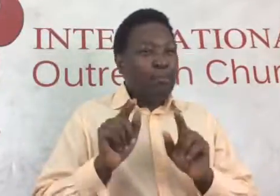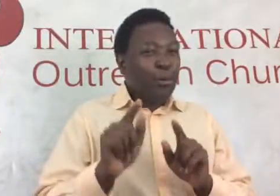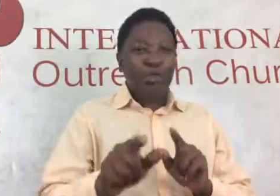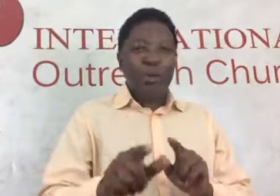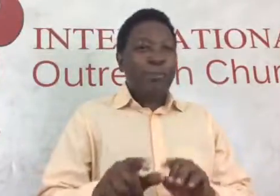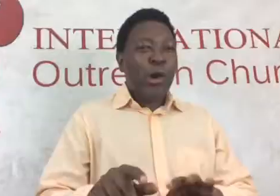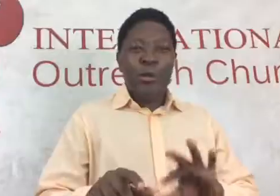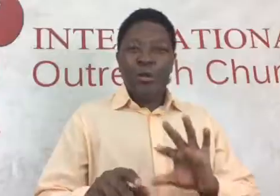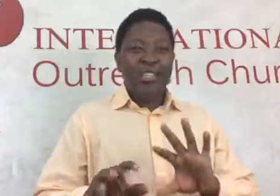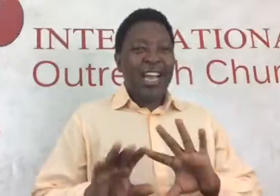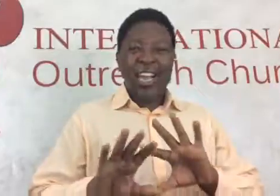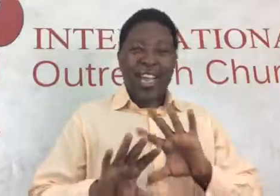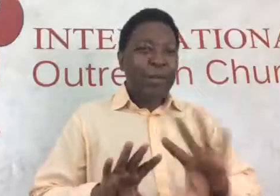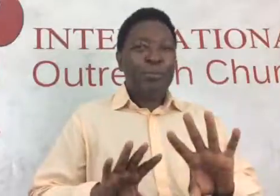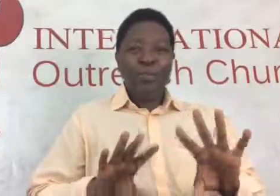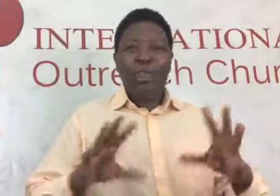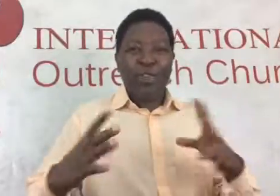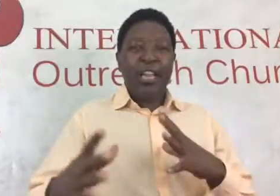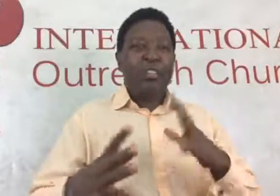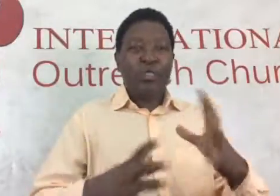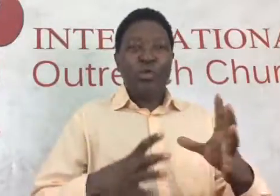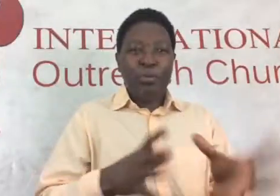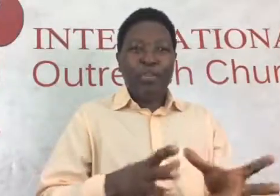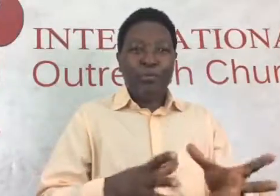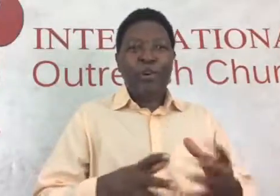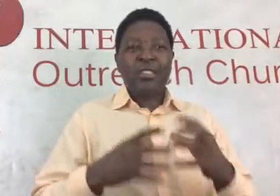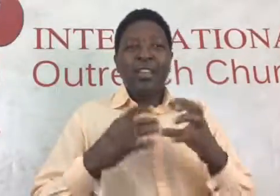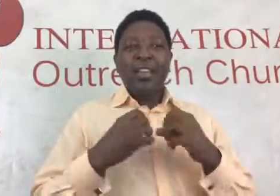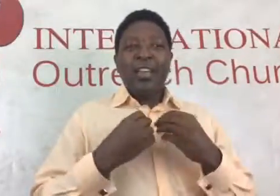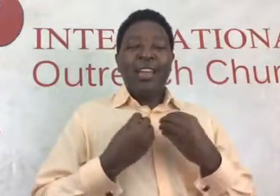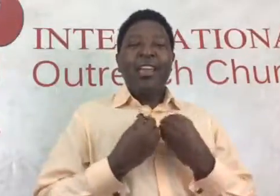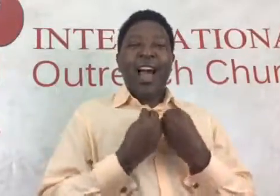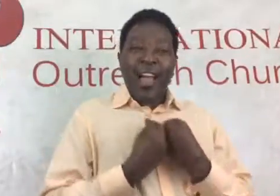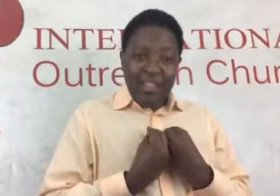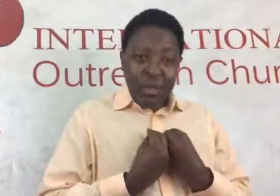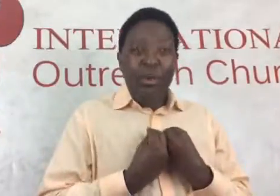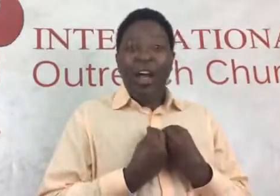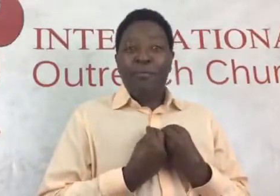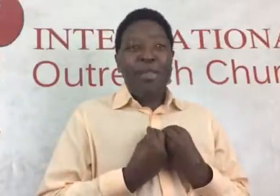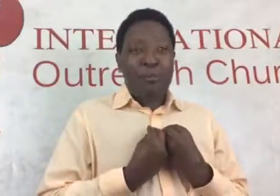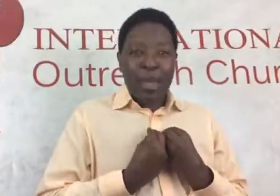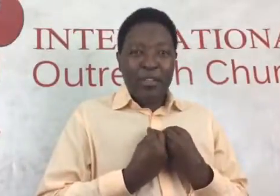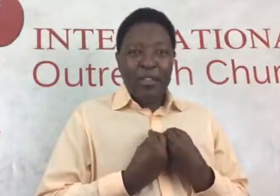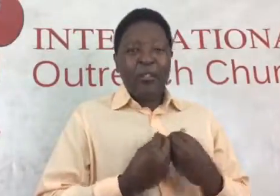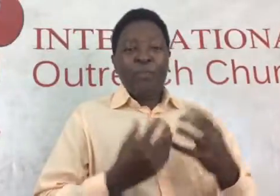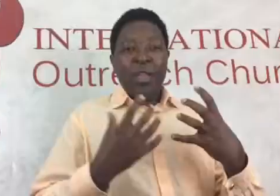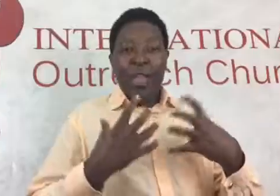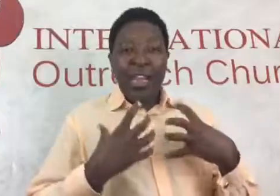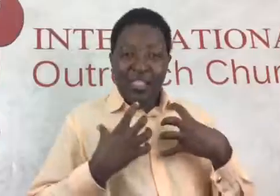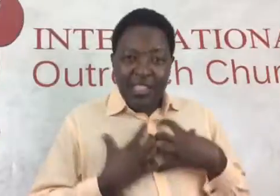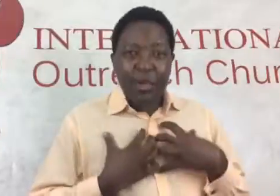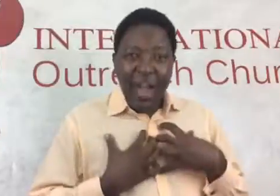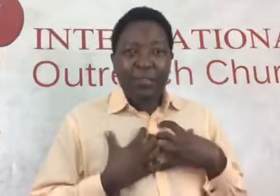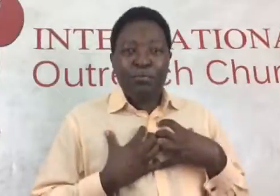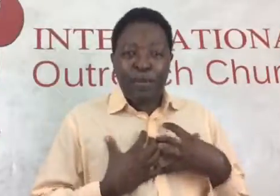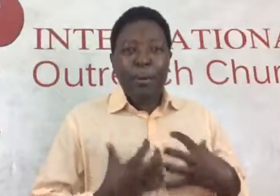I push your boundaries. I help you navigate through pitfalls. And I too have been mentored. And I still have people